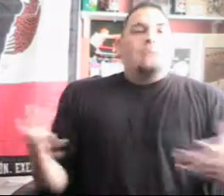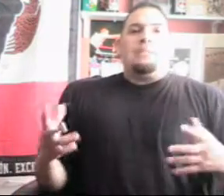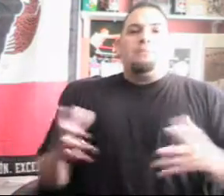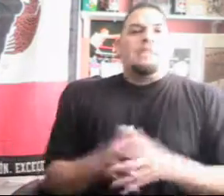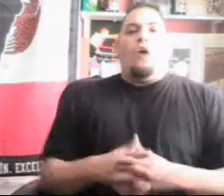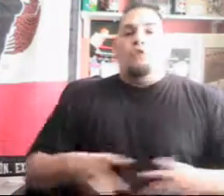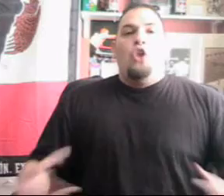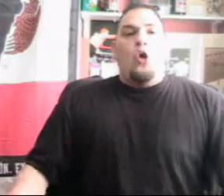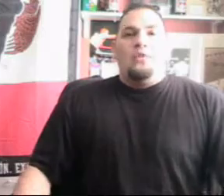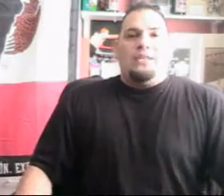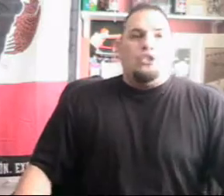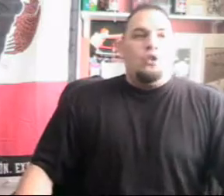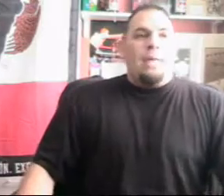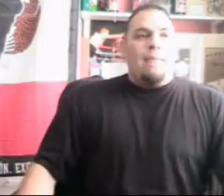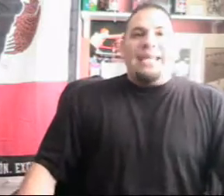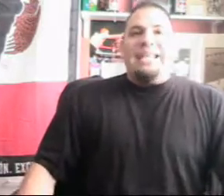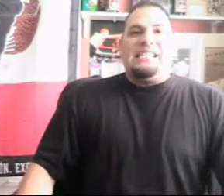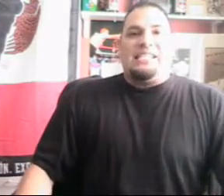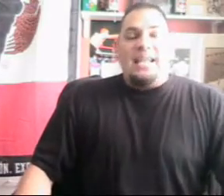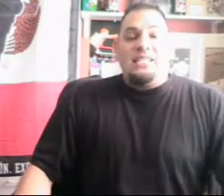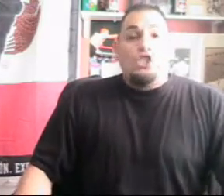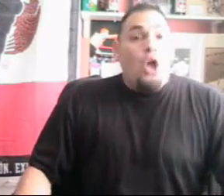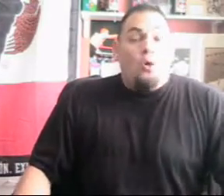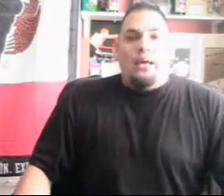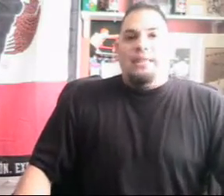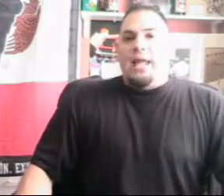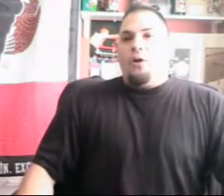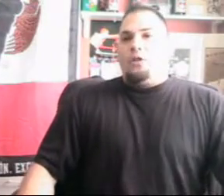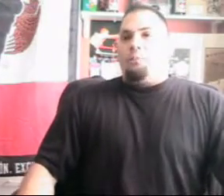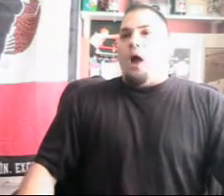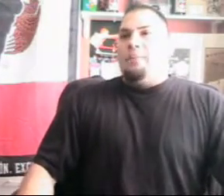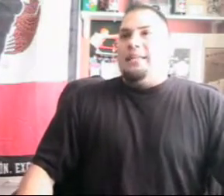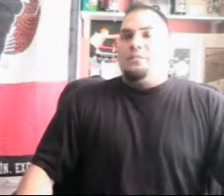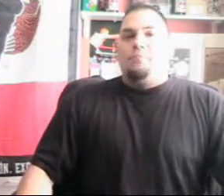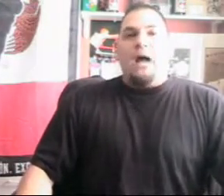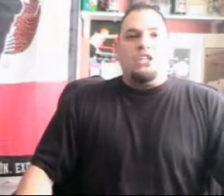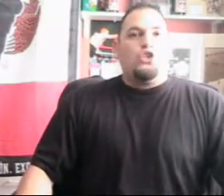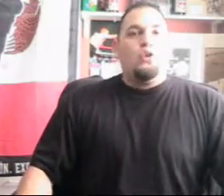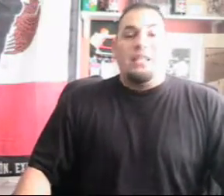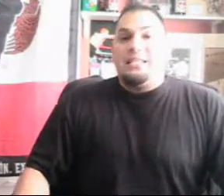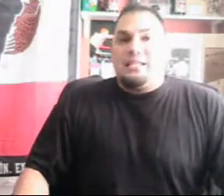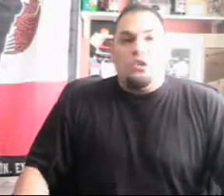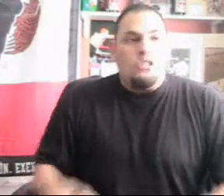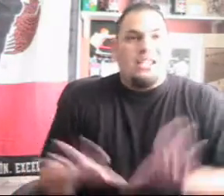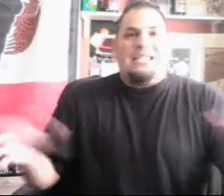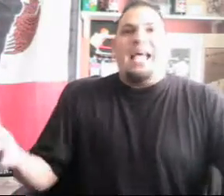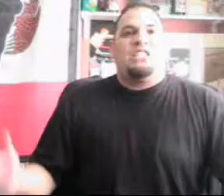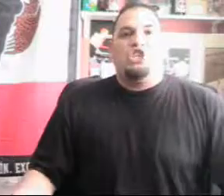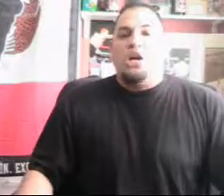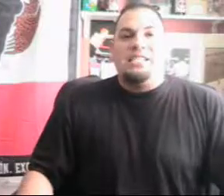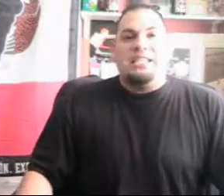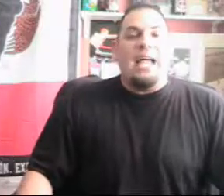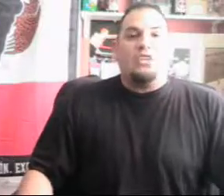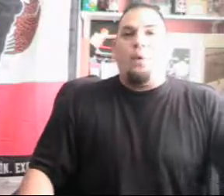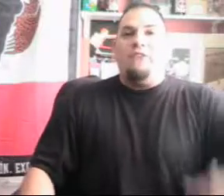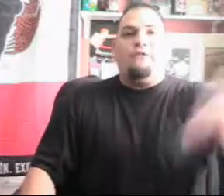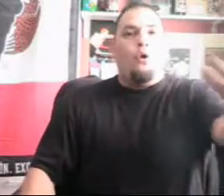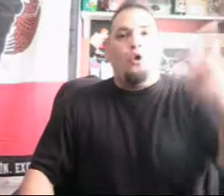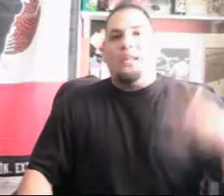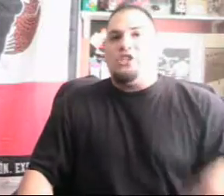belts themselves alone, do they make any sense? No. They're probably about as useless, useless as the judges like Dwayne Ford and